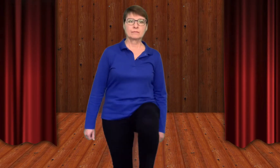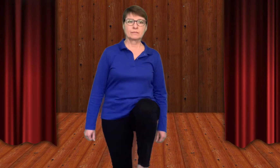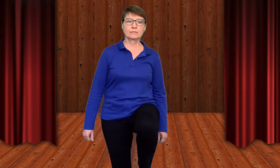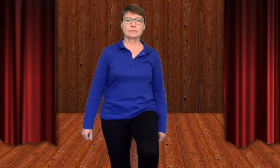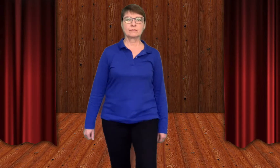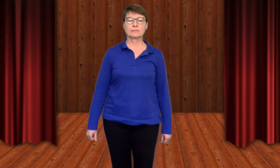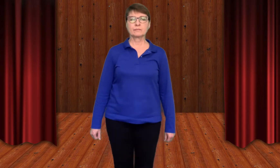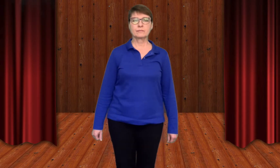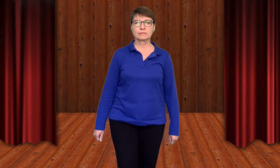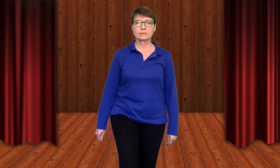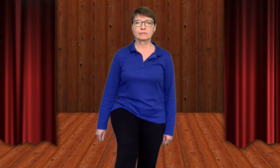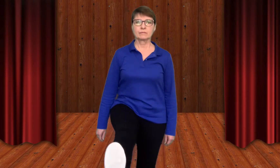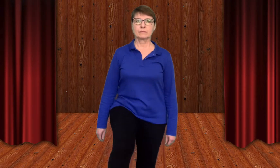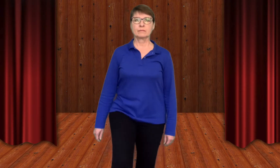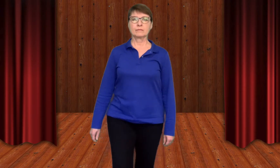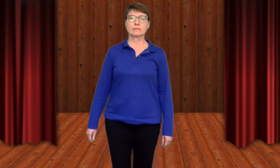Only move your legs.